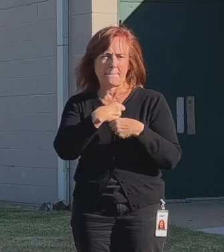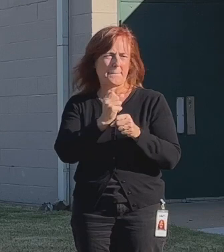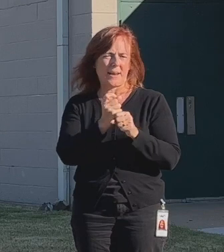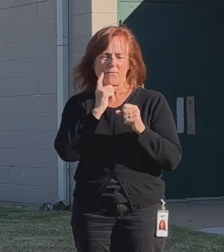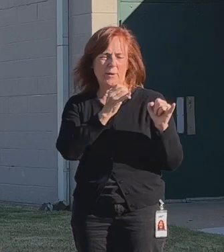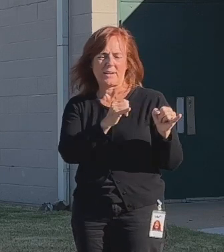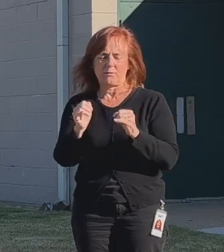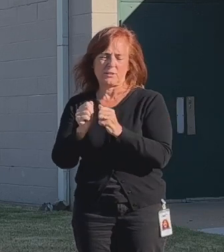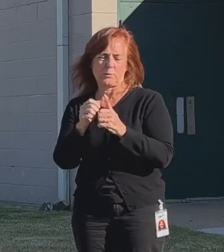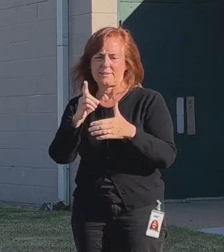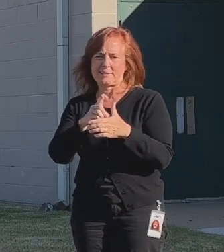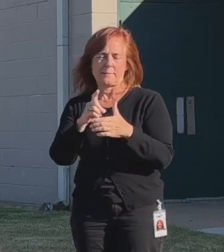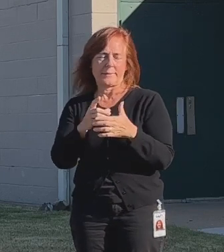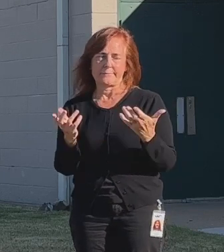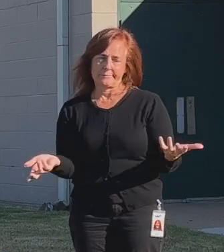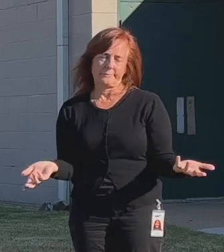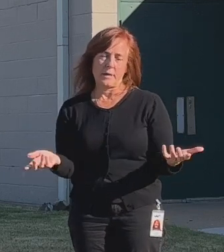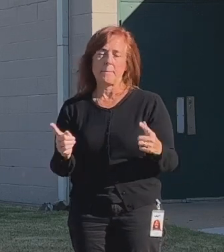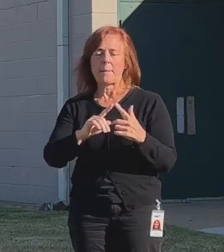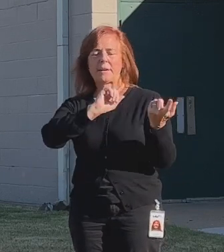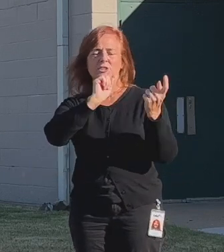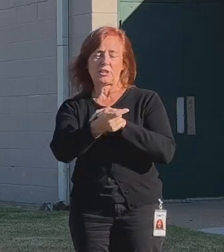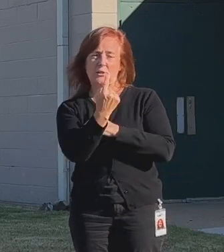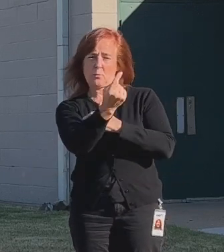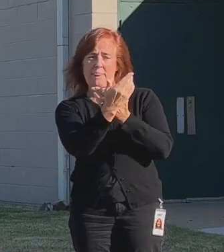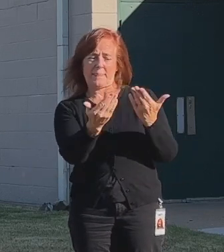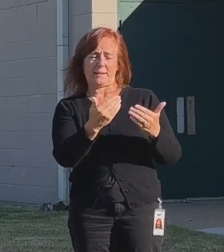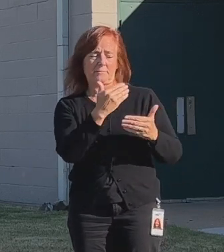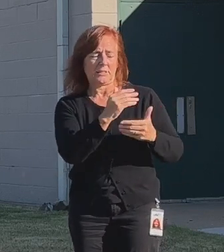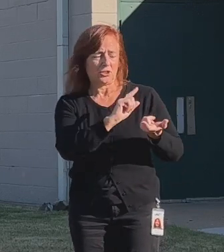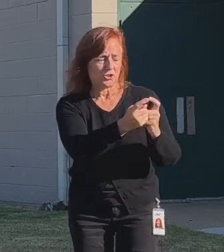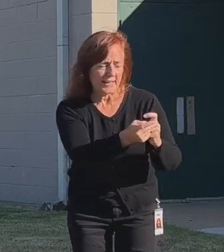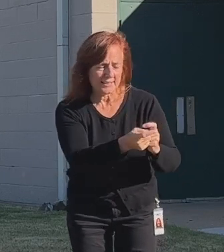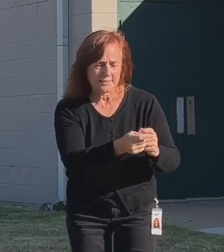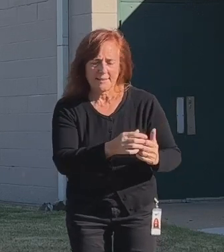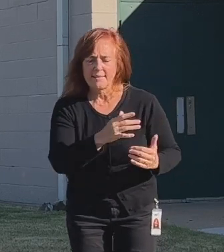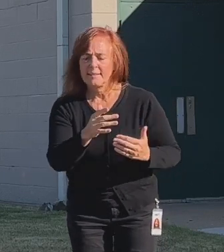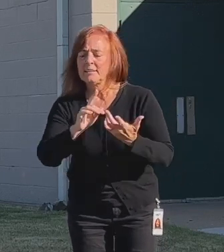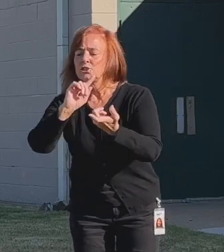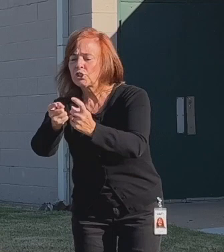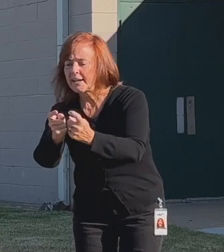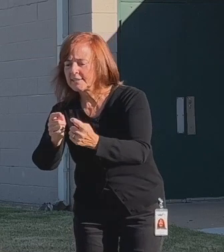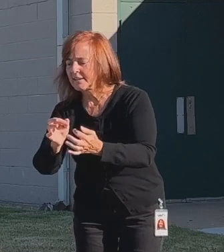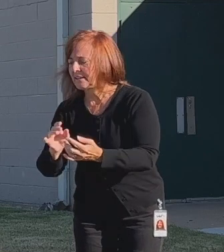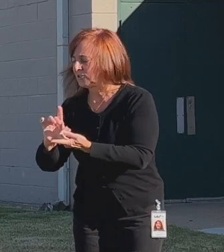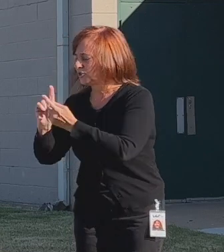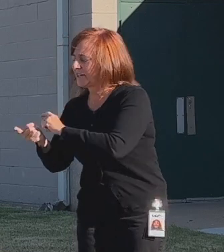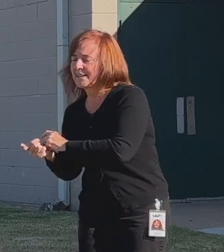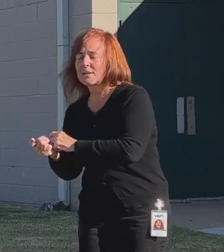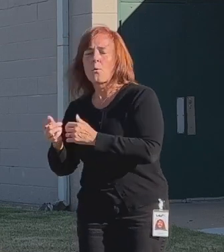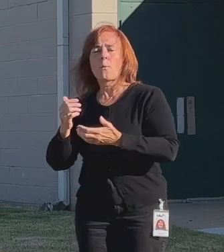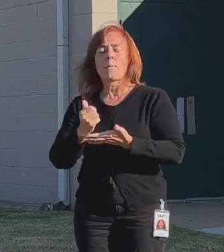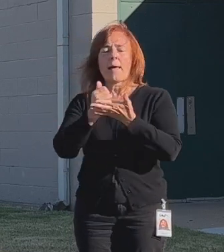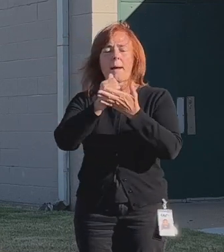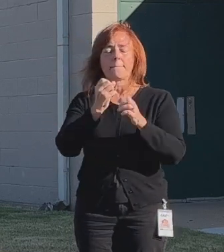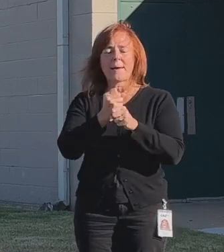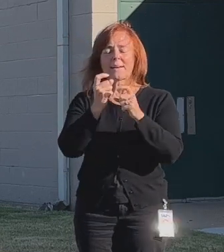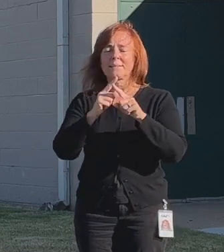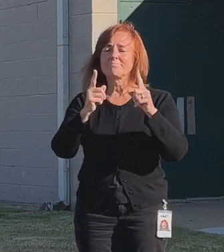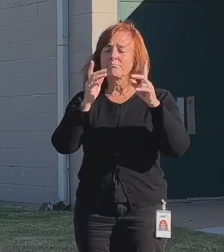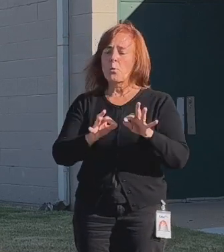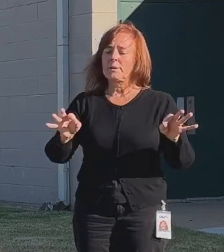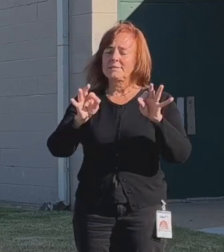individuals with disabilities, but by changing one thing at a time, we can make a big difference for those who may navigate the world differently.